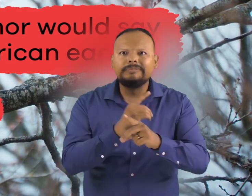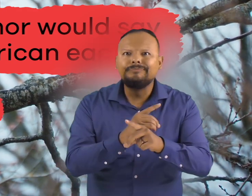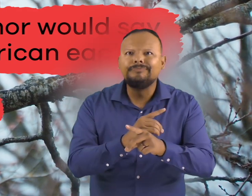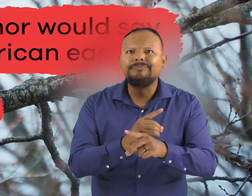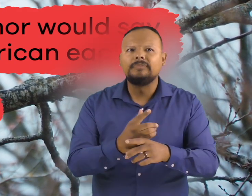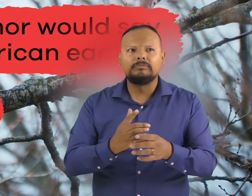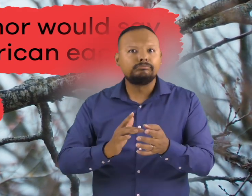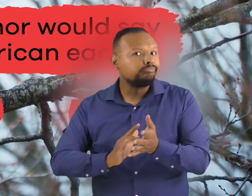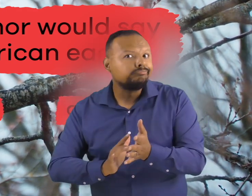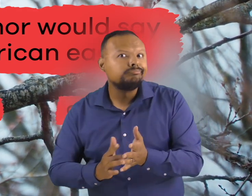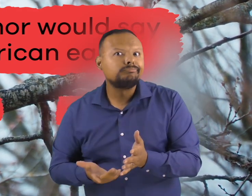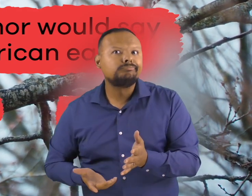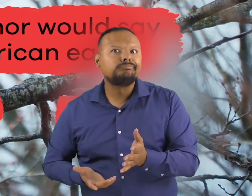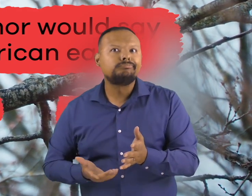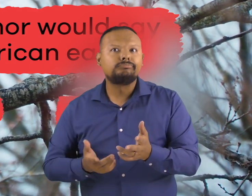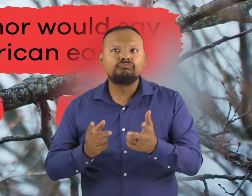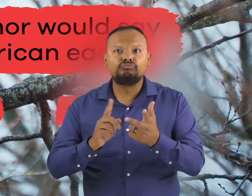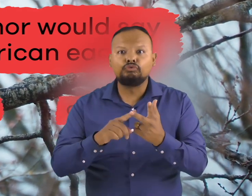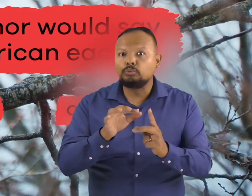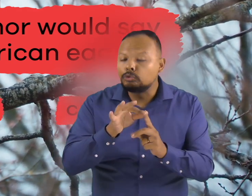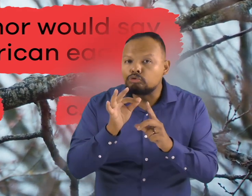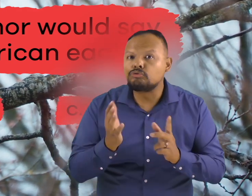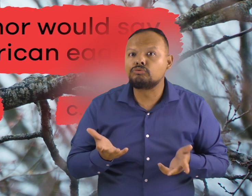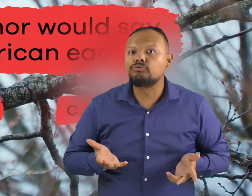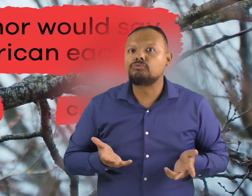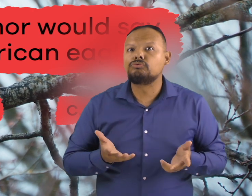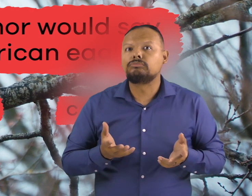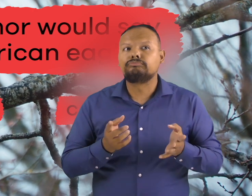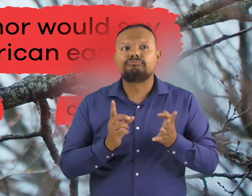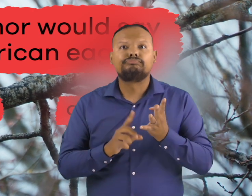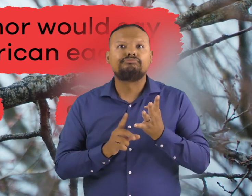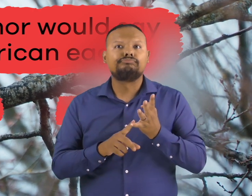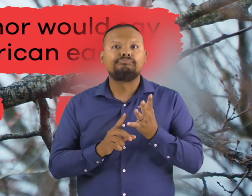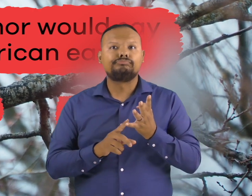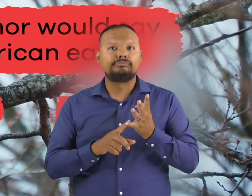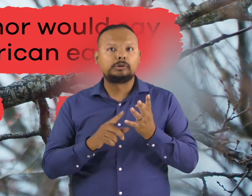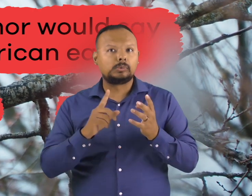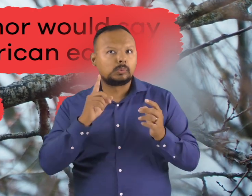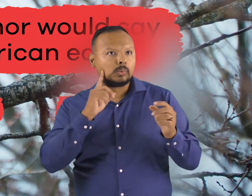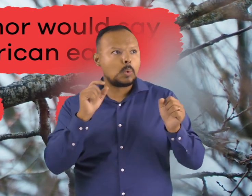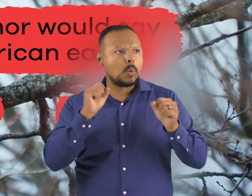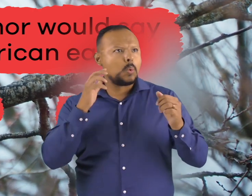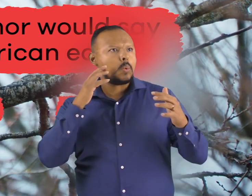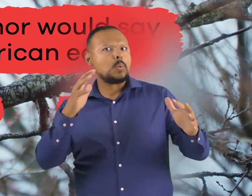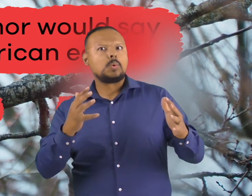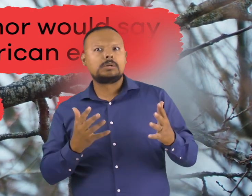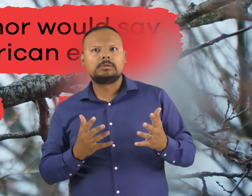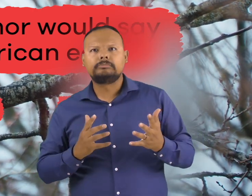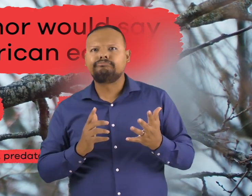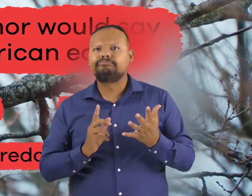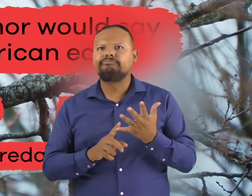C. Unique D. Noisy E.